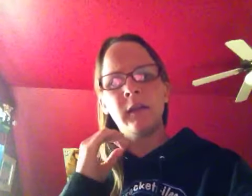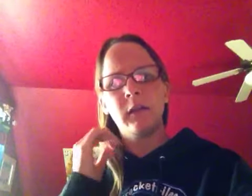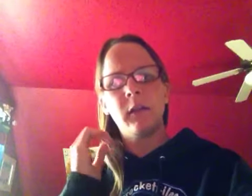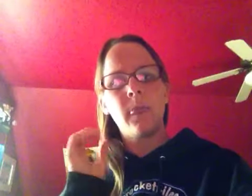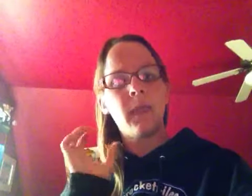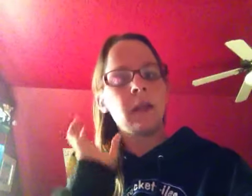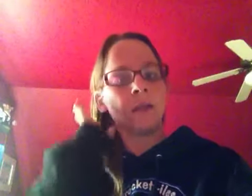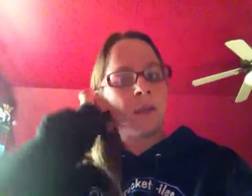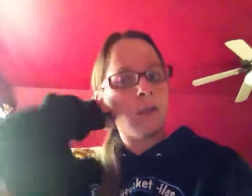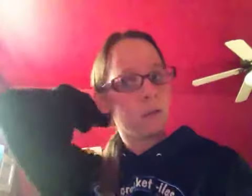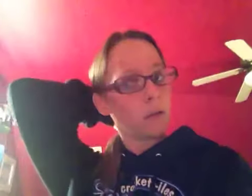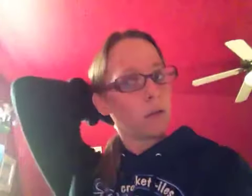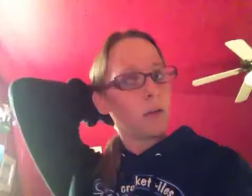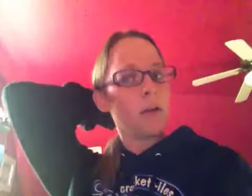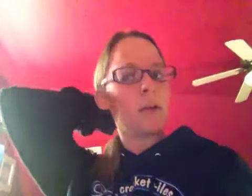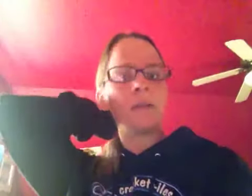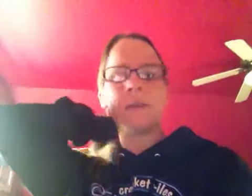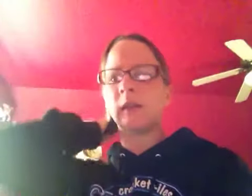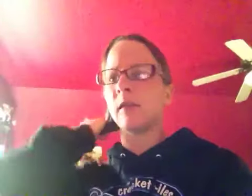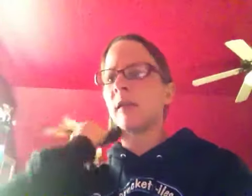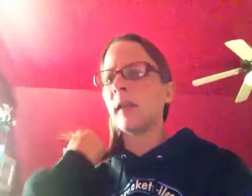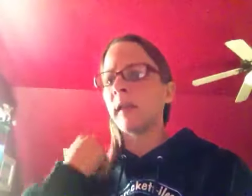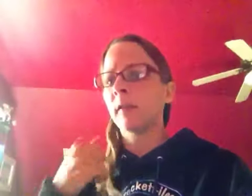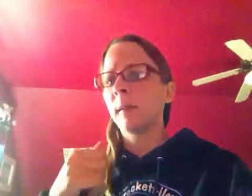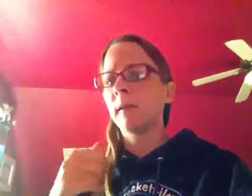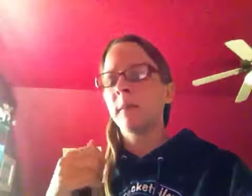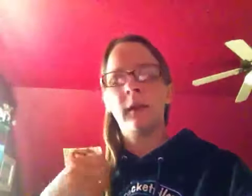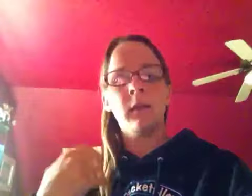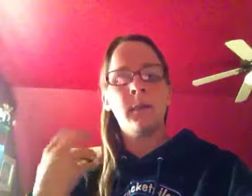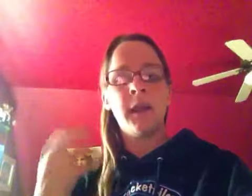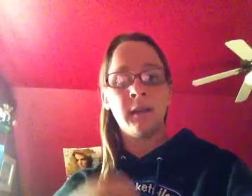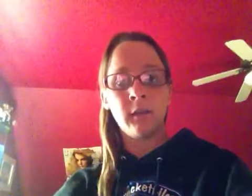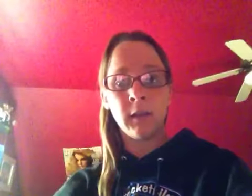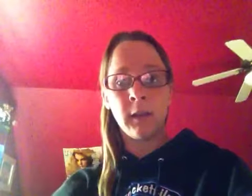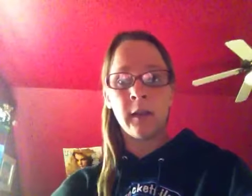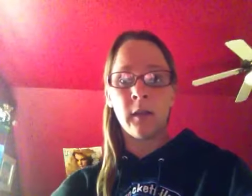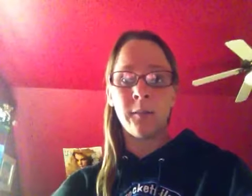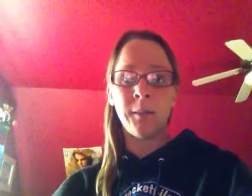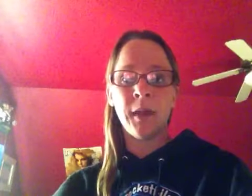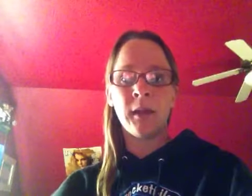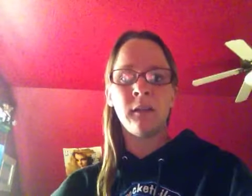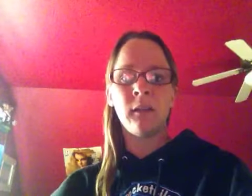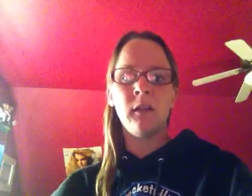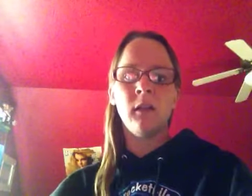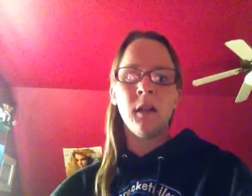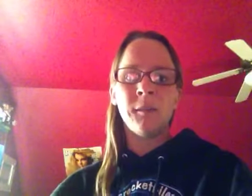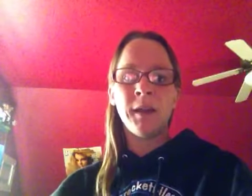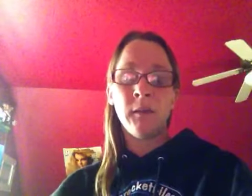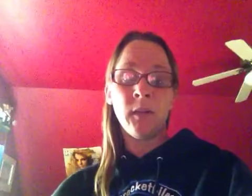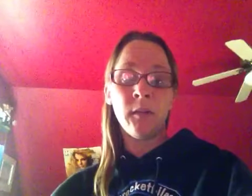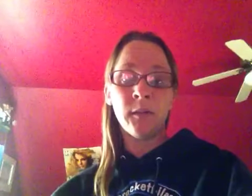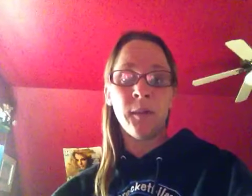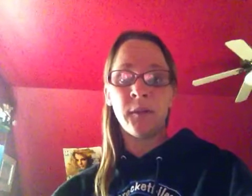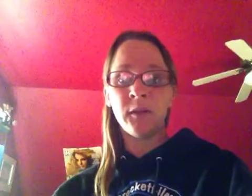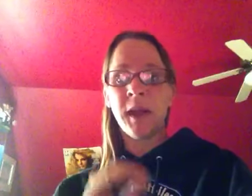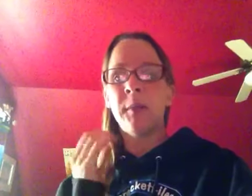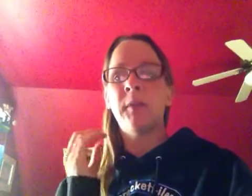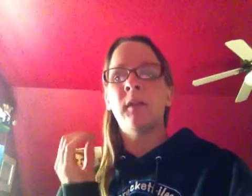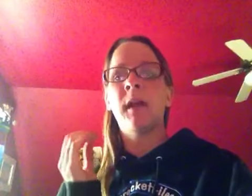and the thing is I usually don't like expensive places but I did really like Color My Mind even though it was my first time it was a lot